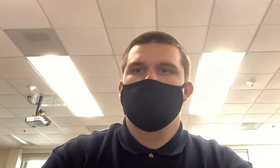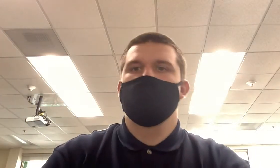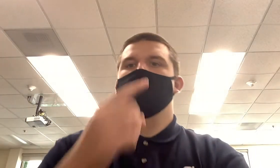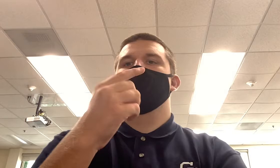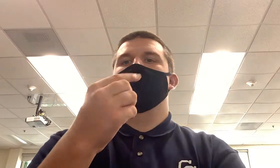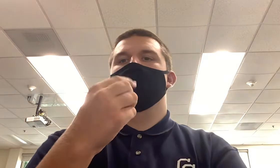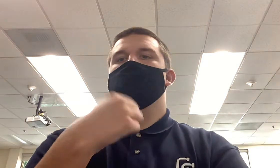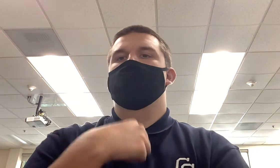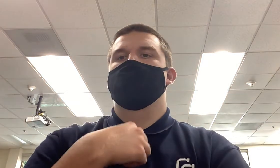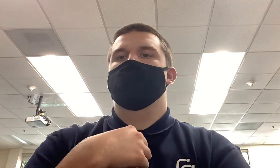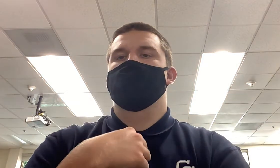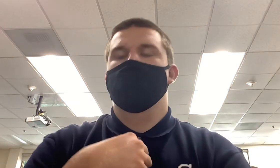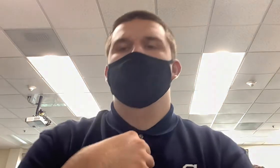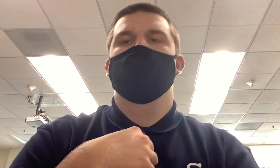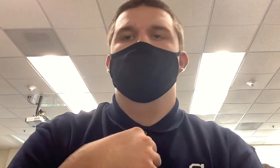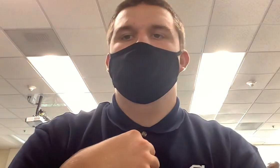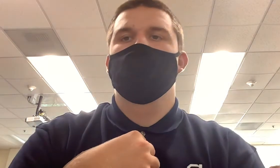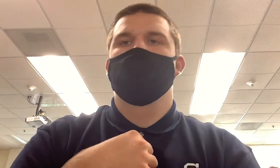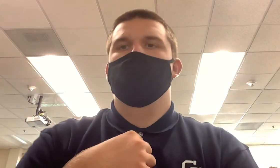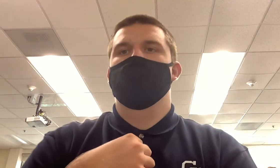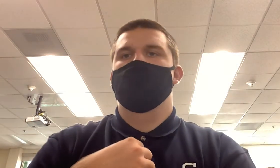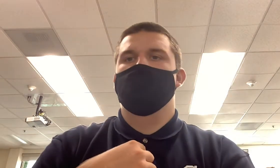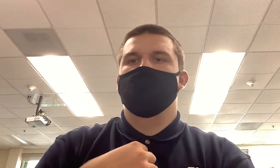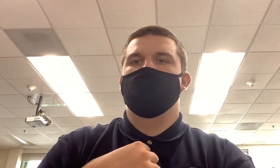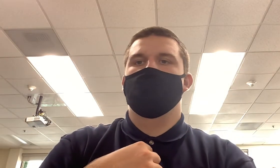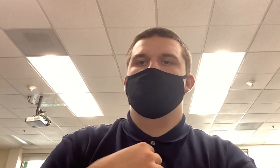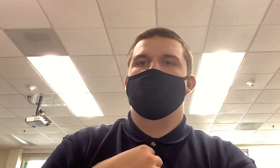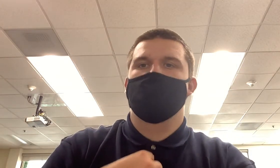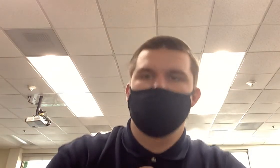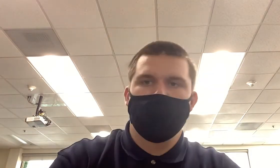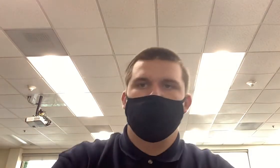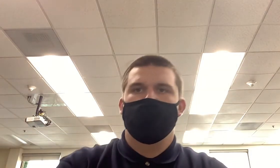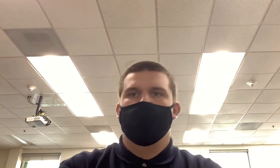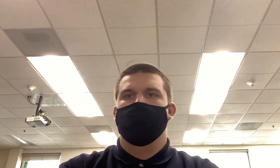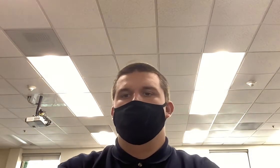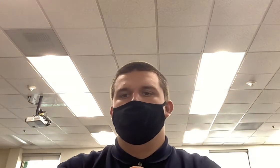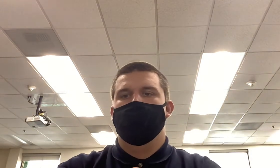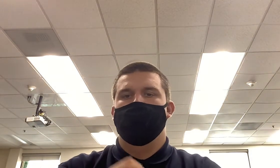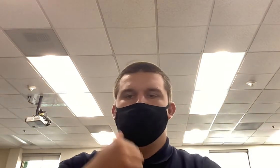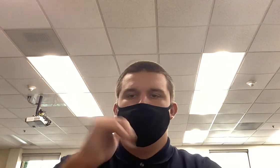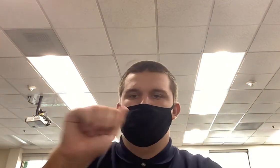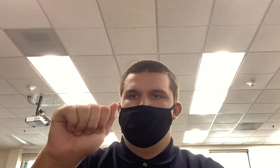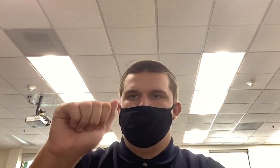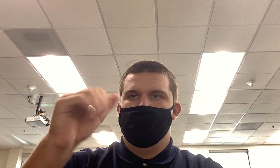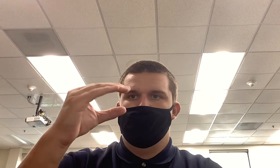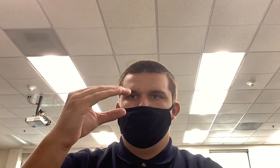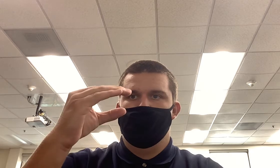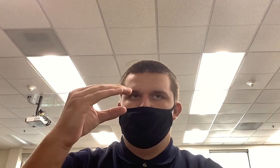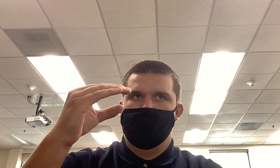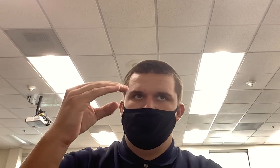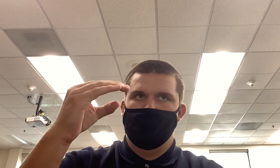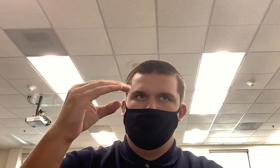Newbies. Newbies. you go. Newbies. Newbies. you would have the head of the foot. Newbies.